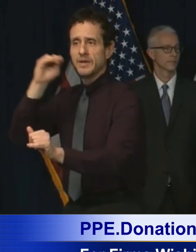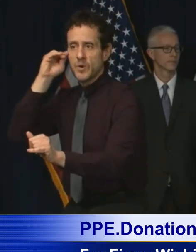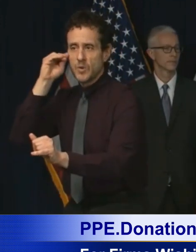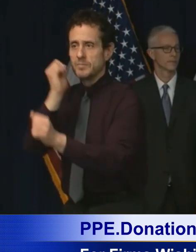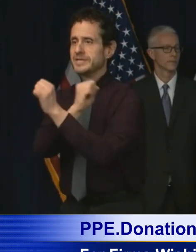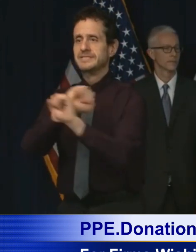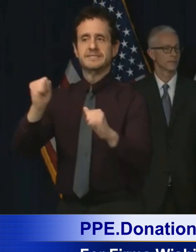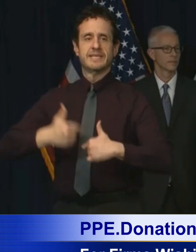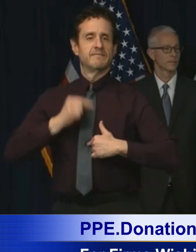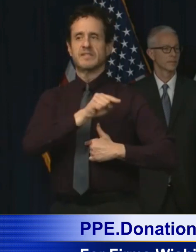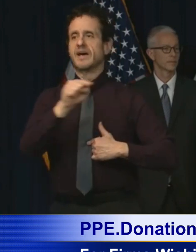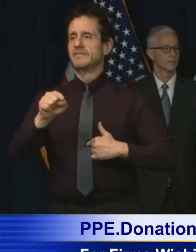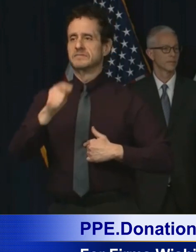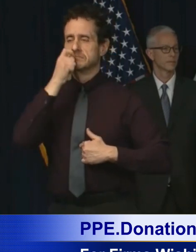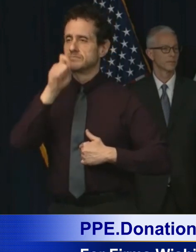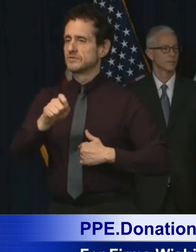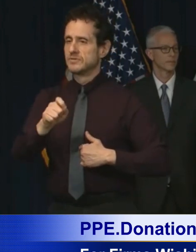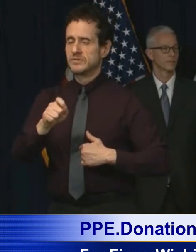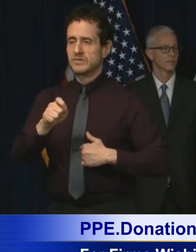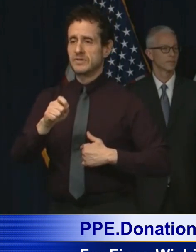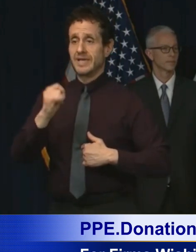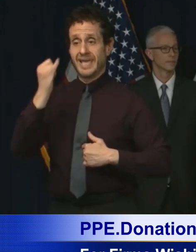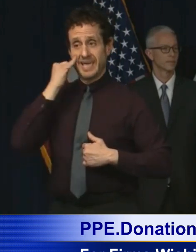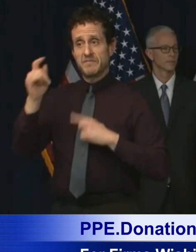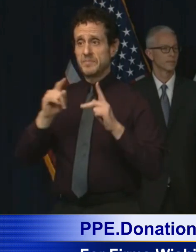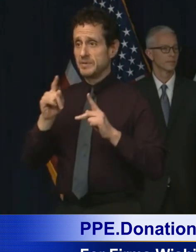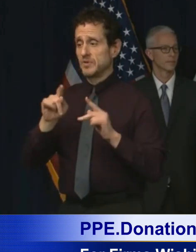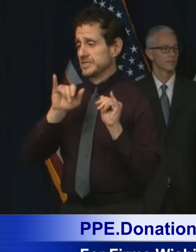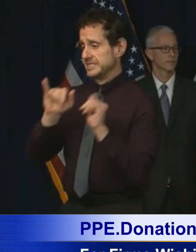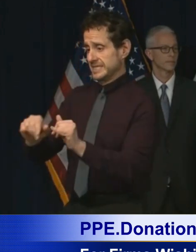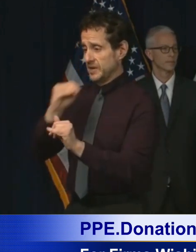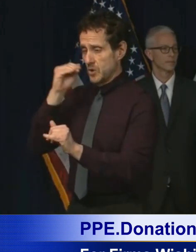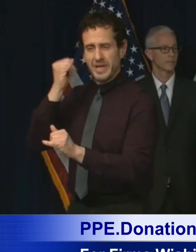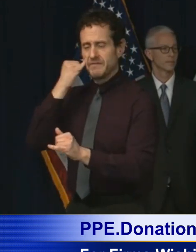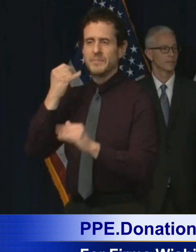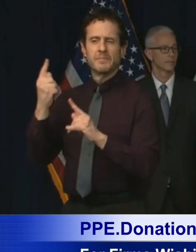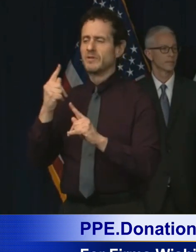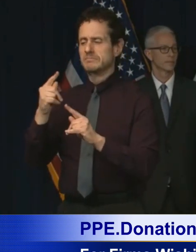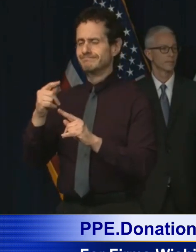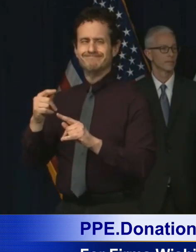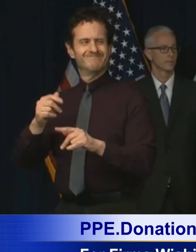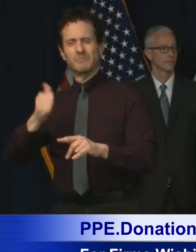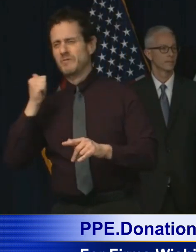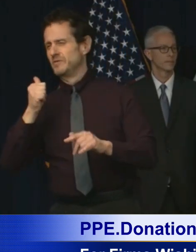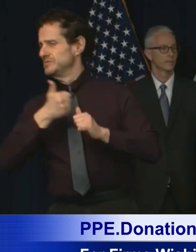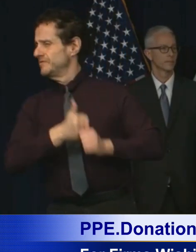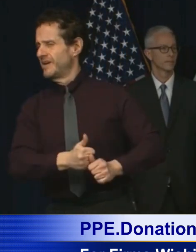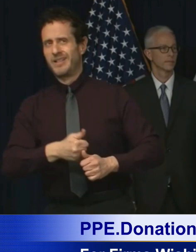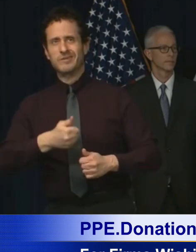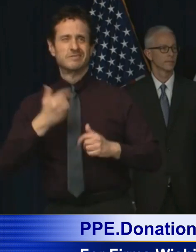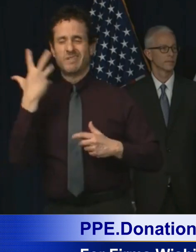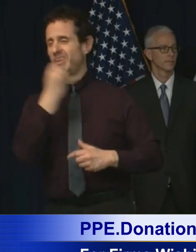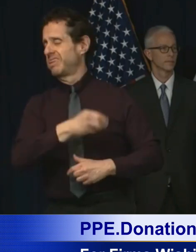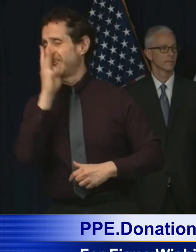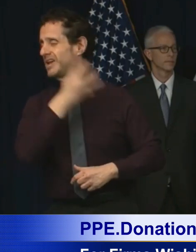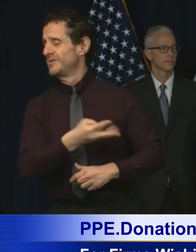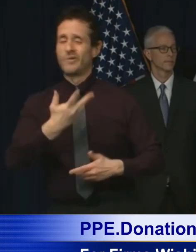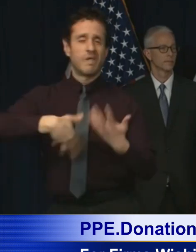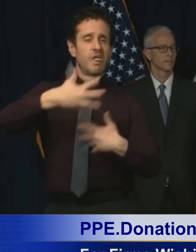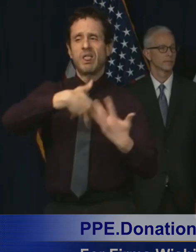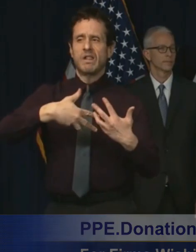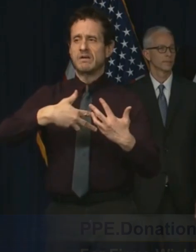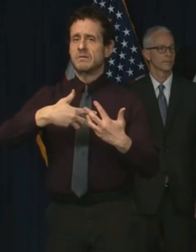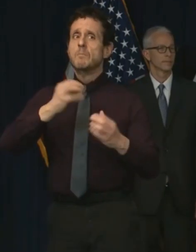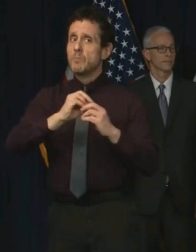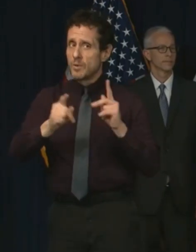The fewer people who stay home, the longer this crisis will last. And candidly, the more people who will die. And the longer